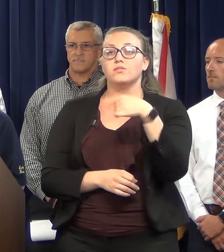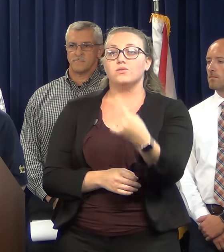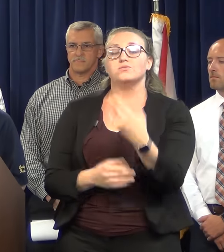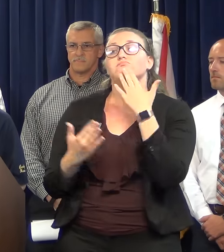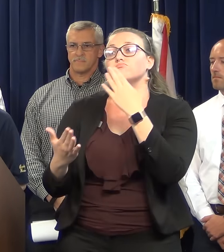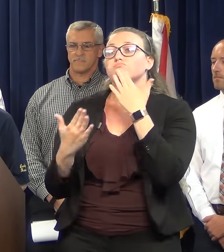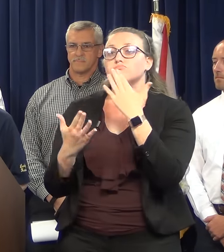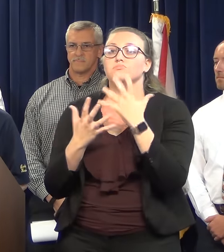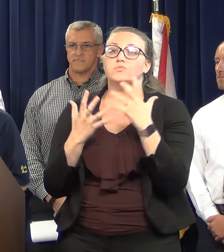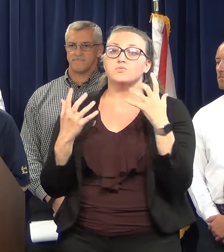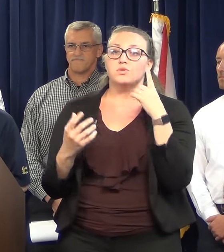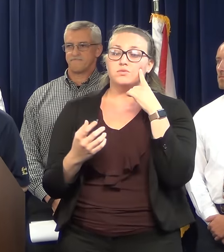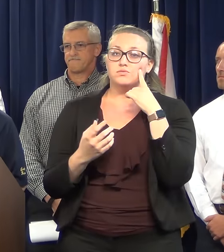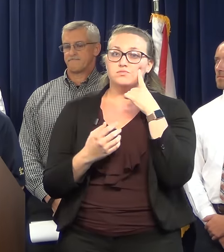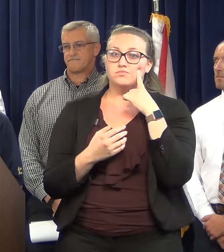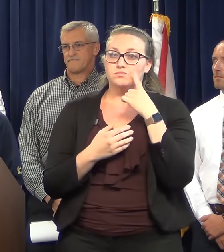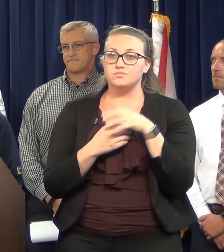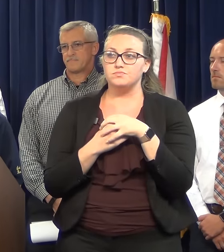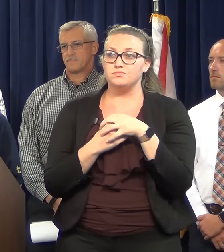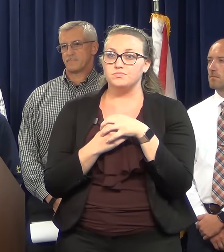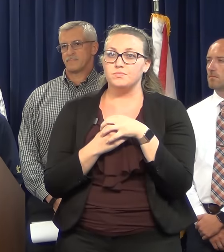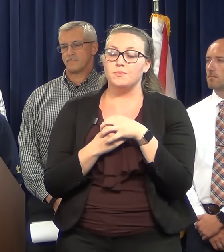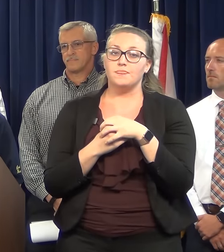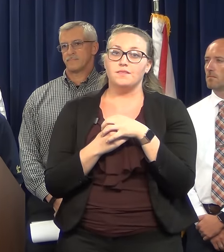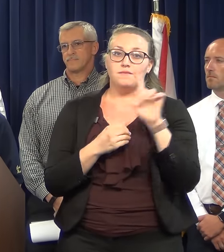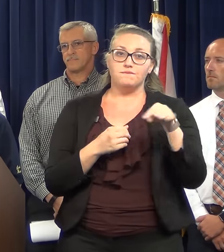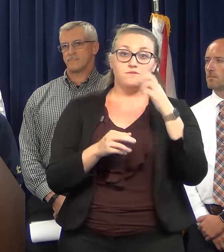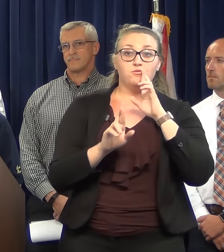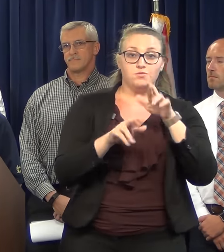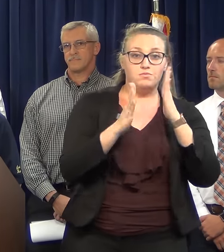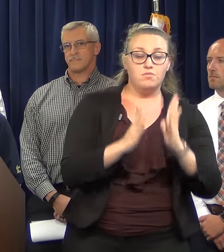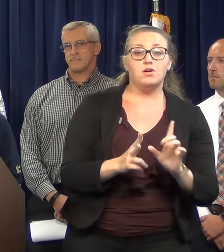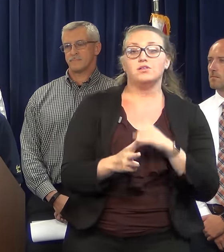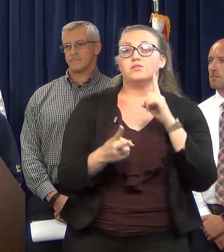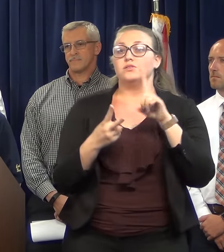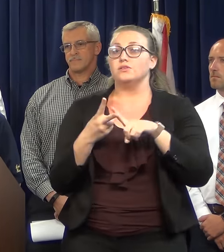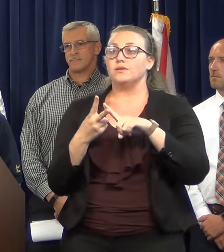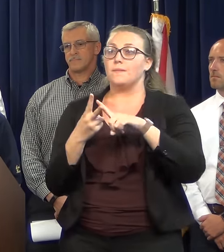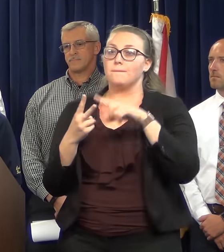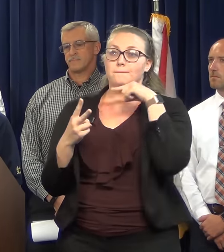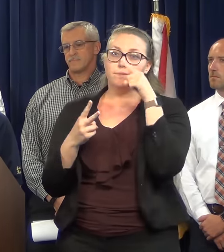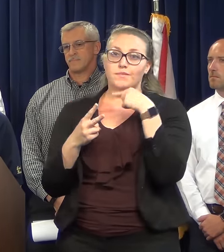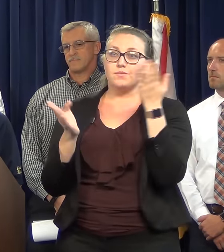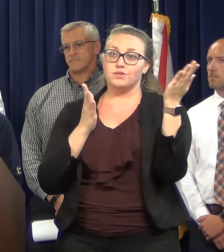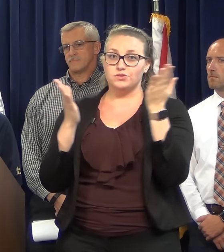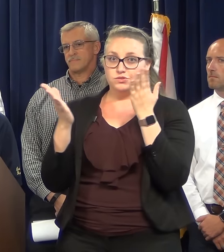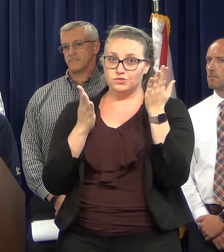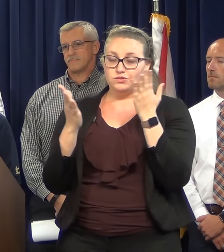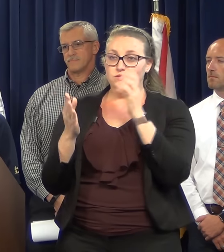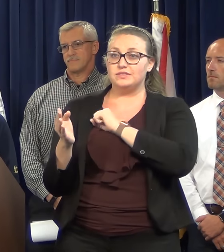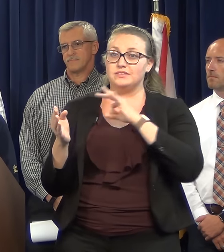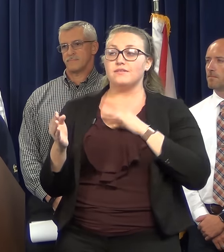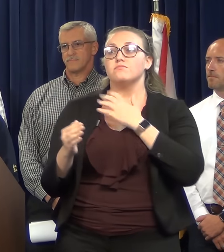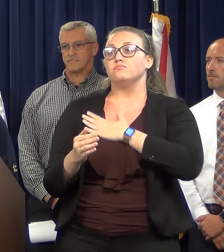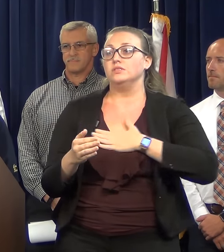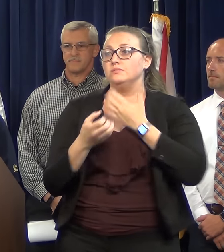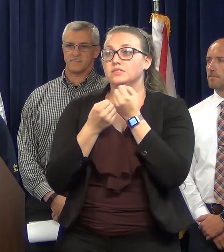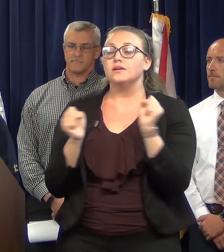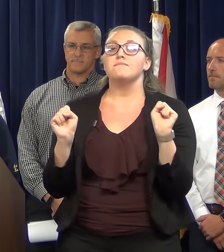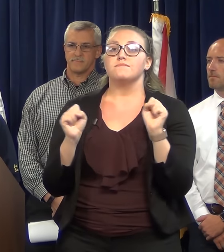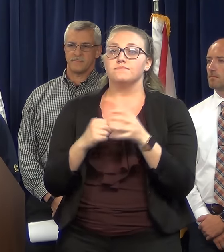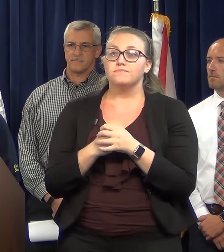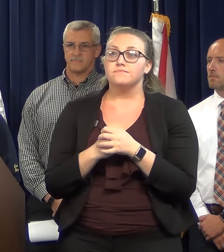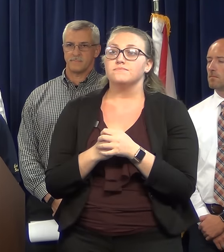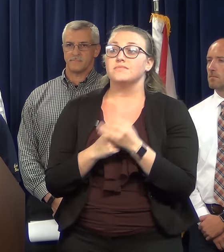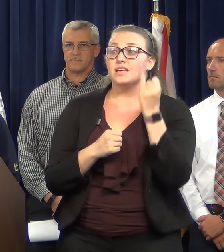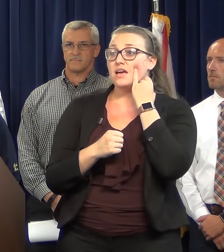your dedication. To all the first responders and public servants that are out there working tonight, we ask that you please stay safe. Of course,